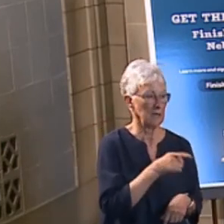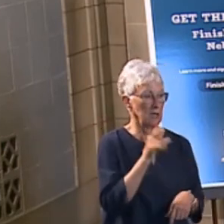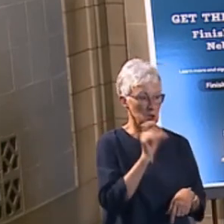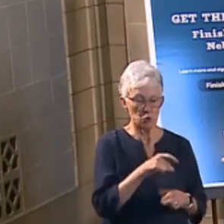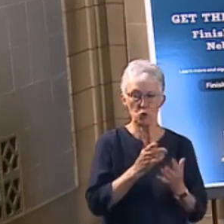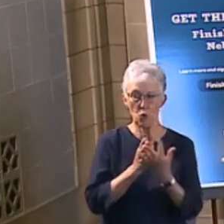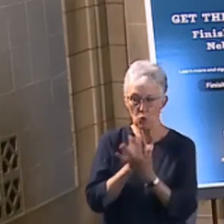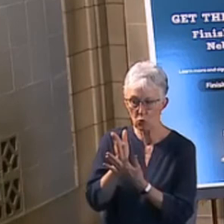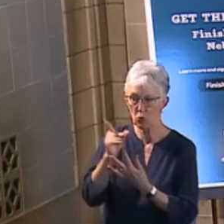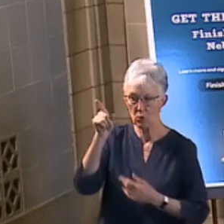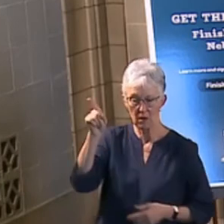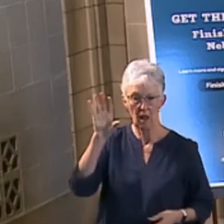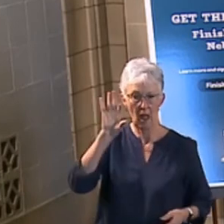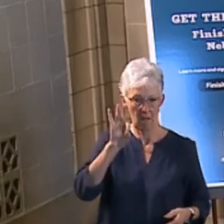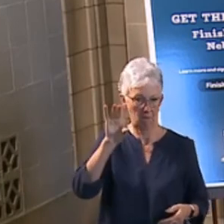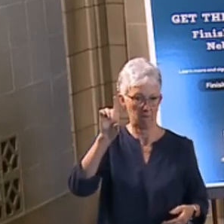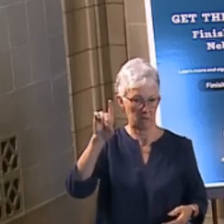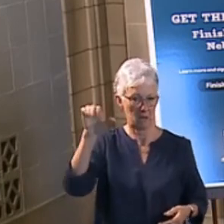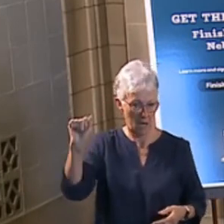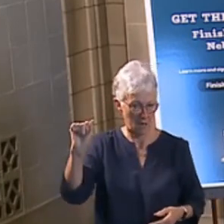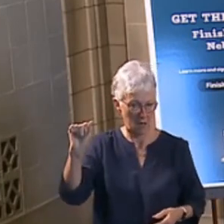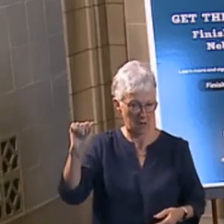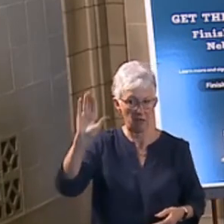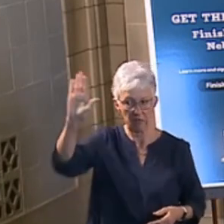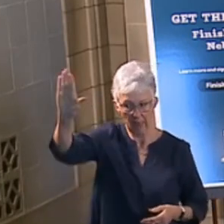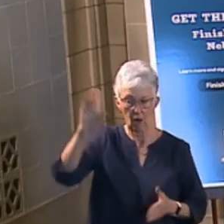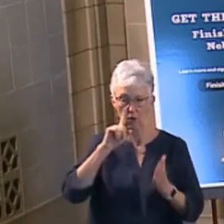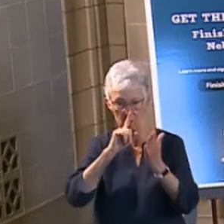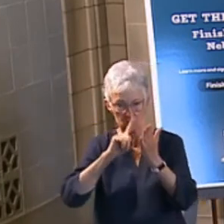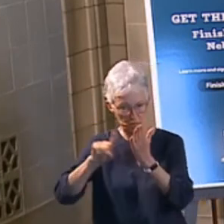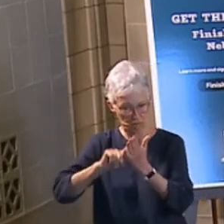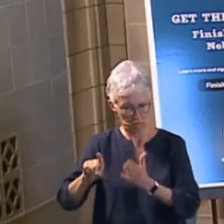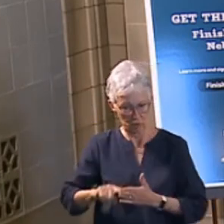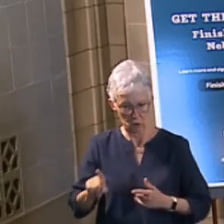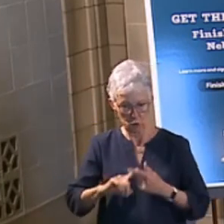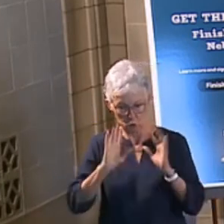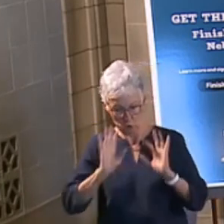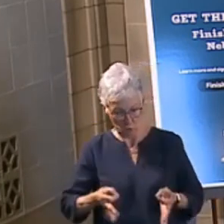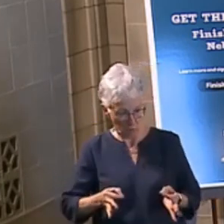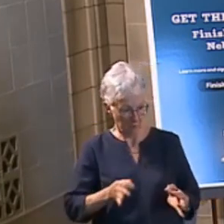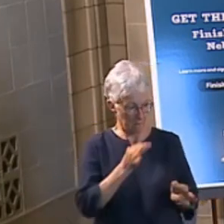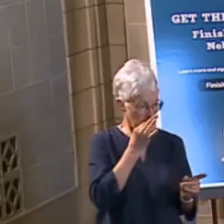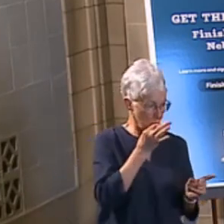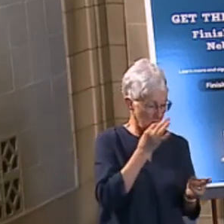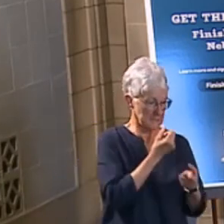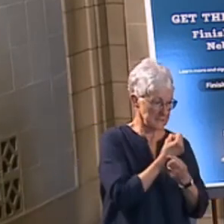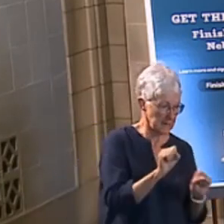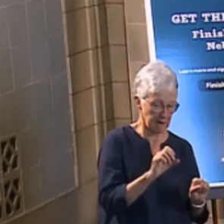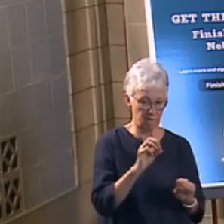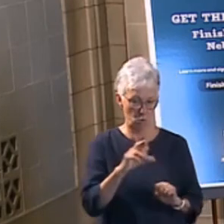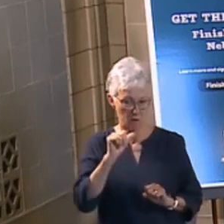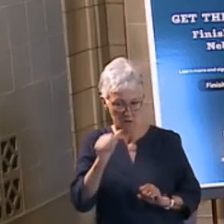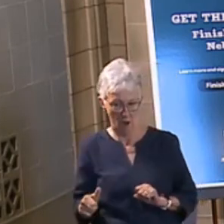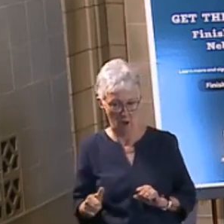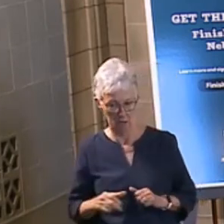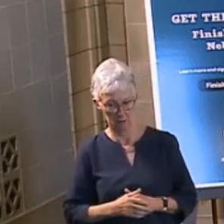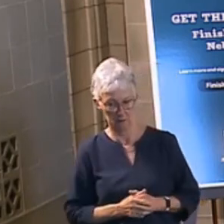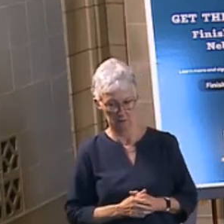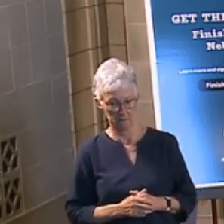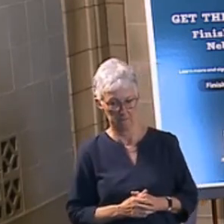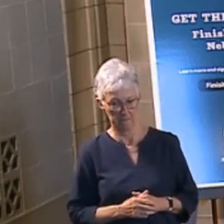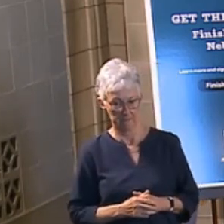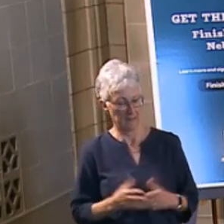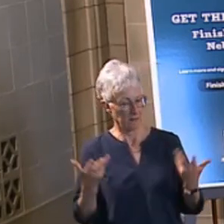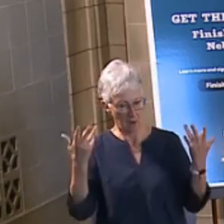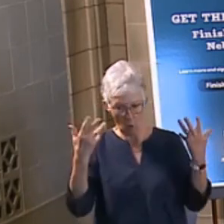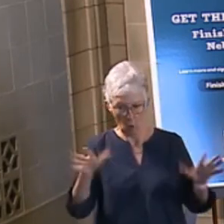process, which is the process we have established to make sure the drugs are safe and effective for being used in a certain dose in a certain way, to actually have the